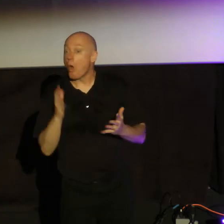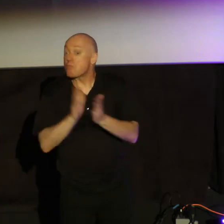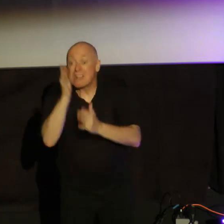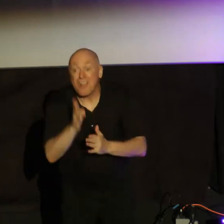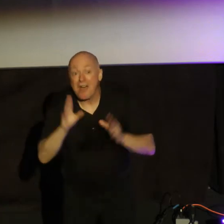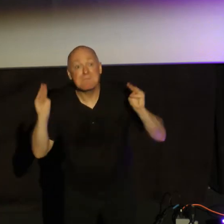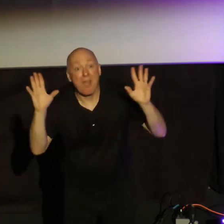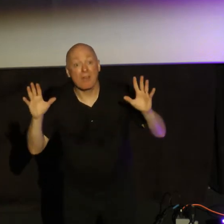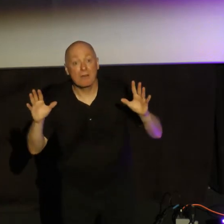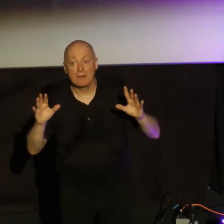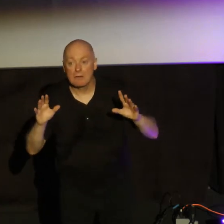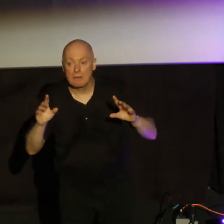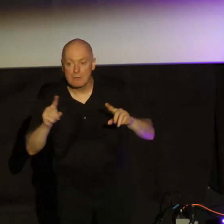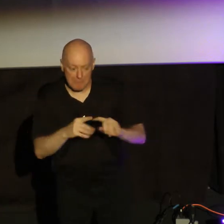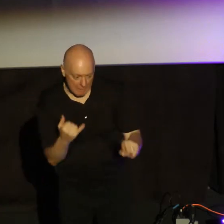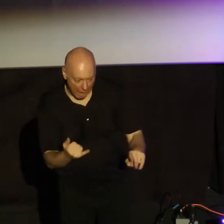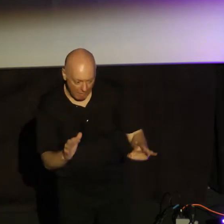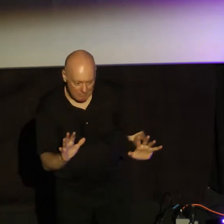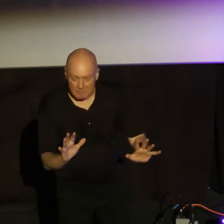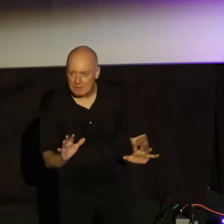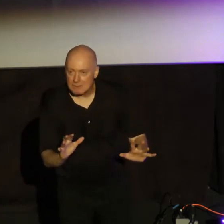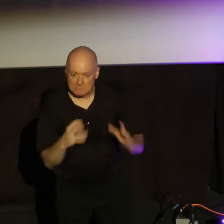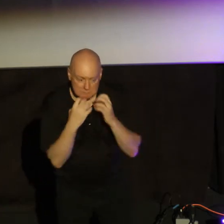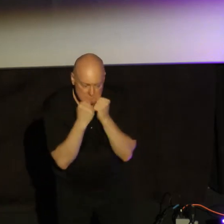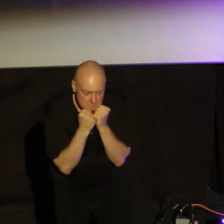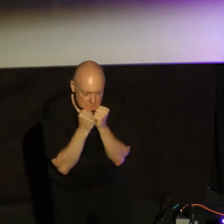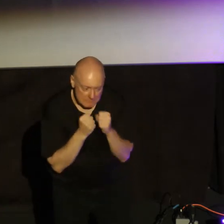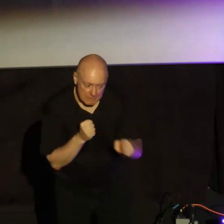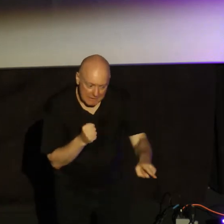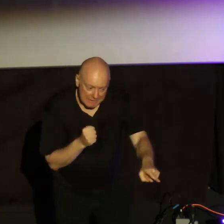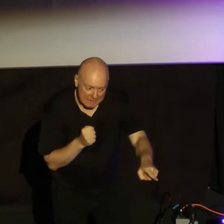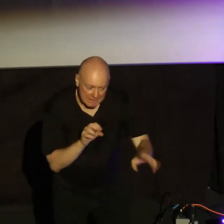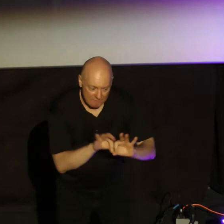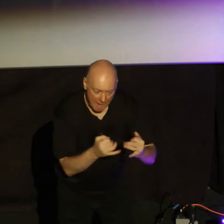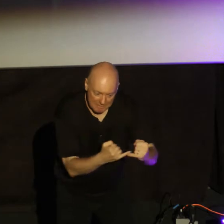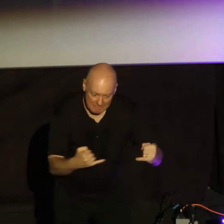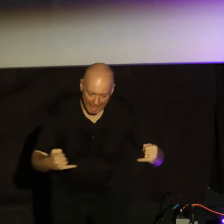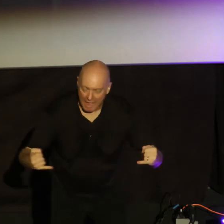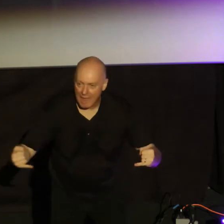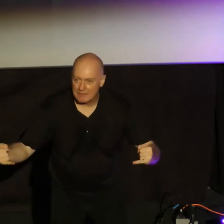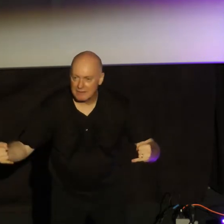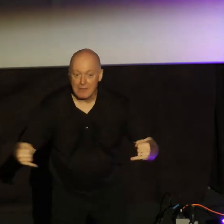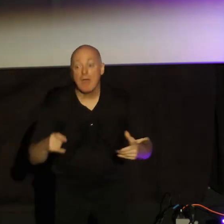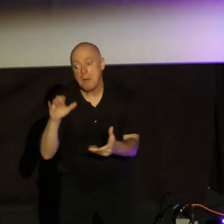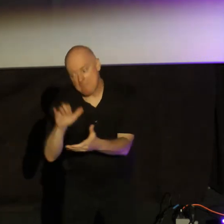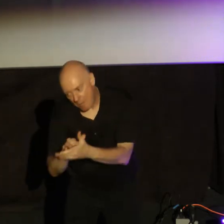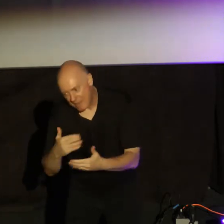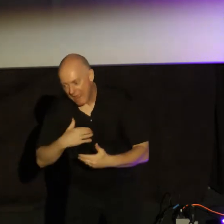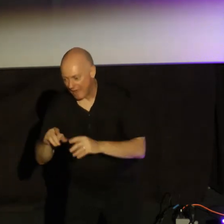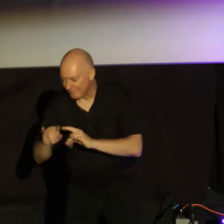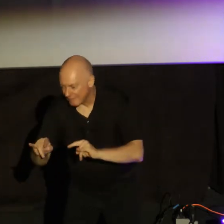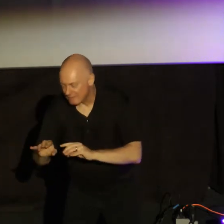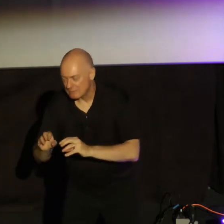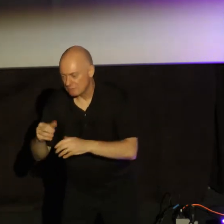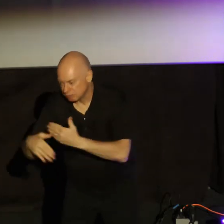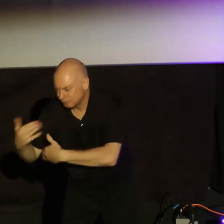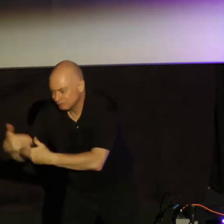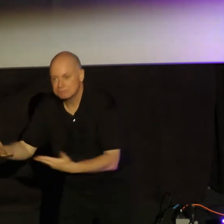now the kid's got to live. He's got to make it long enough so that he can get married and have kids. That's a problem.